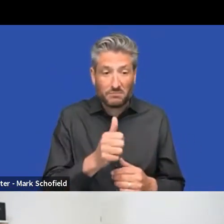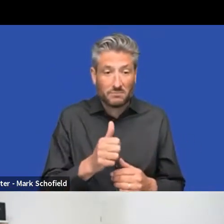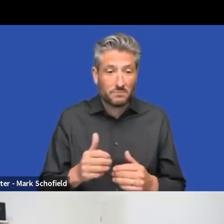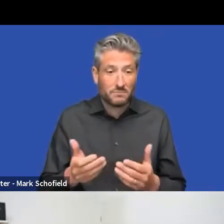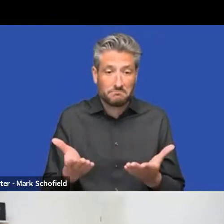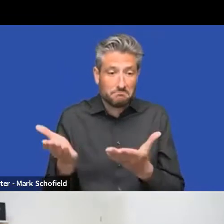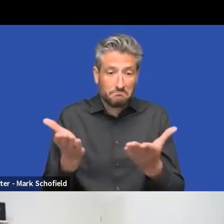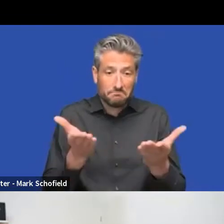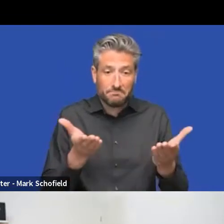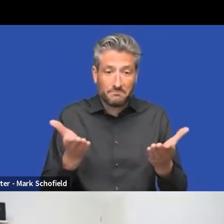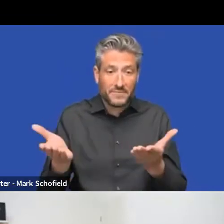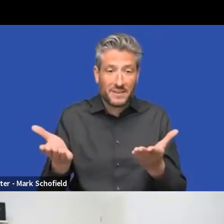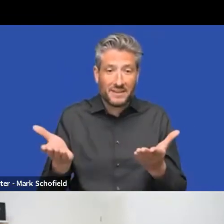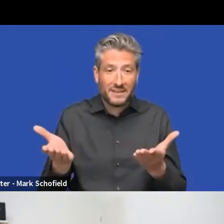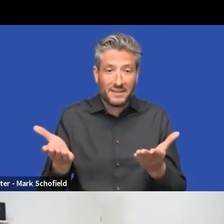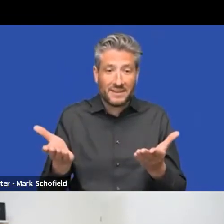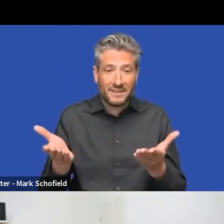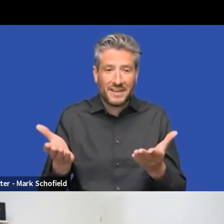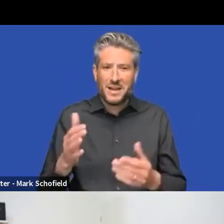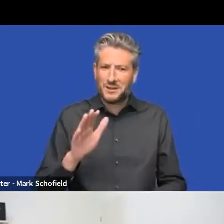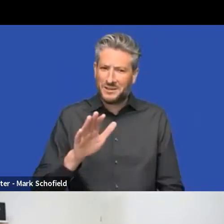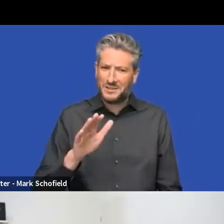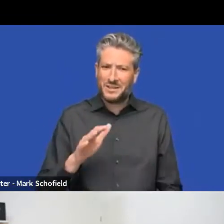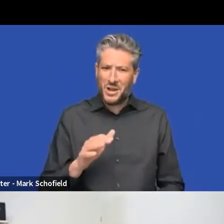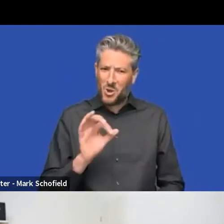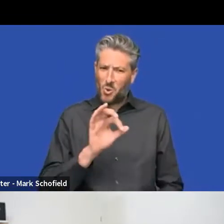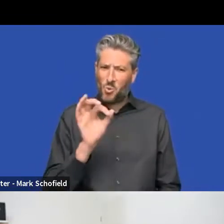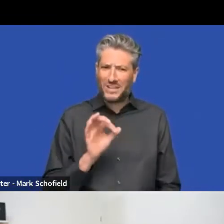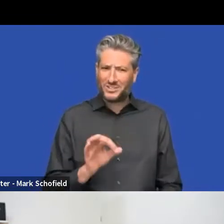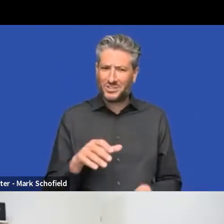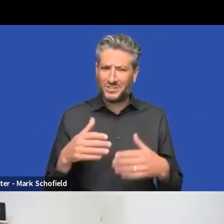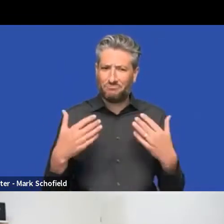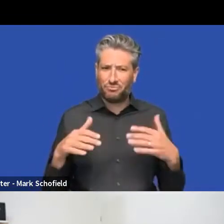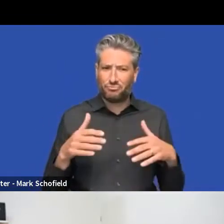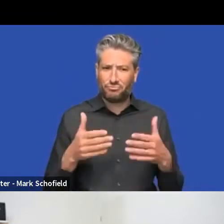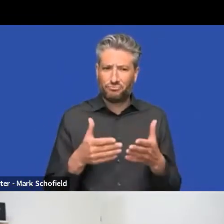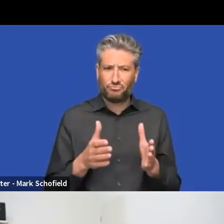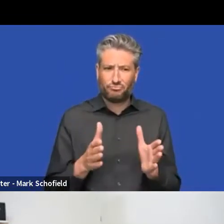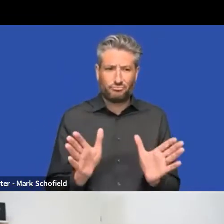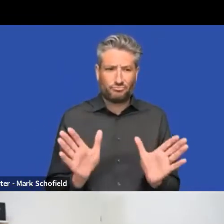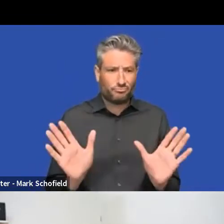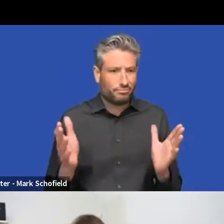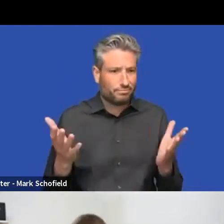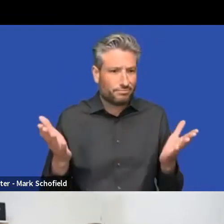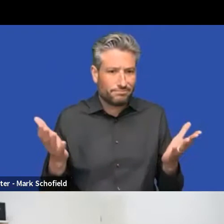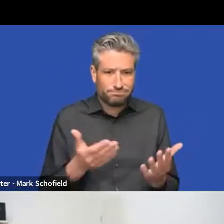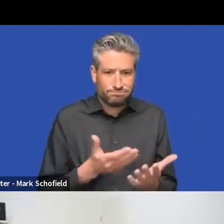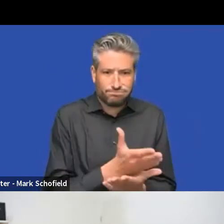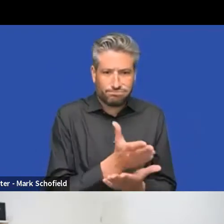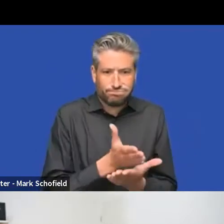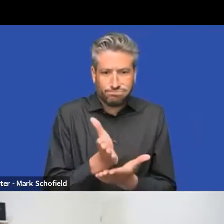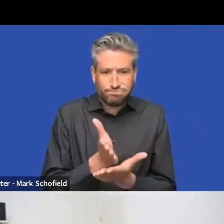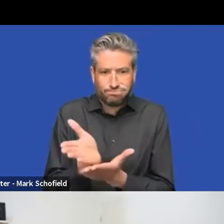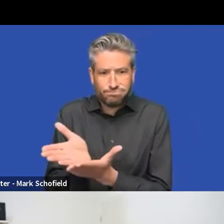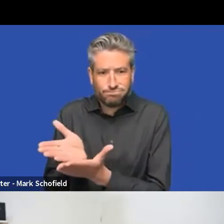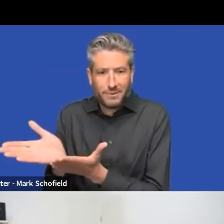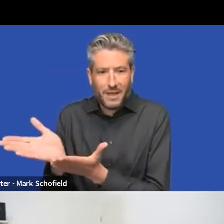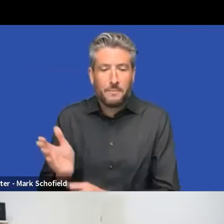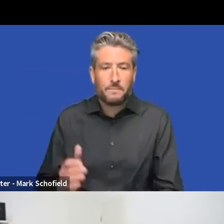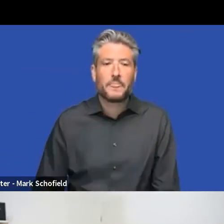It's a quite broad question. yeah. Well, I mean, I mentioned already that we're, we're, we did an IFC already. We did one